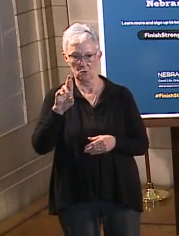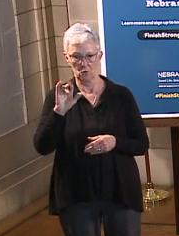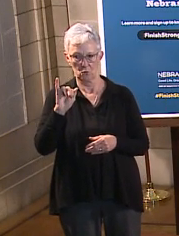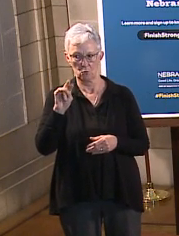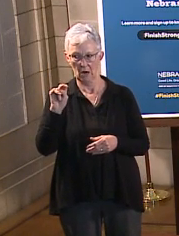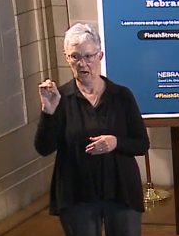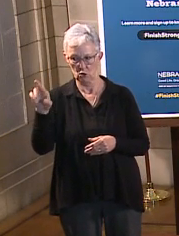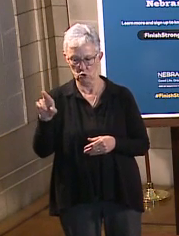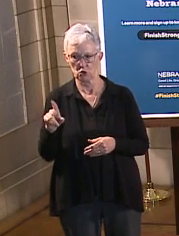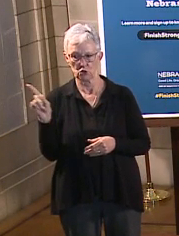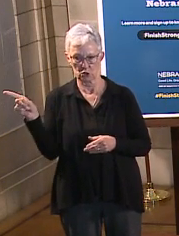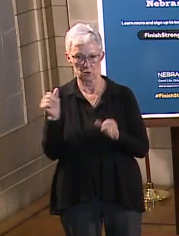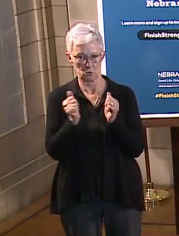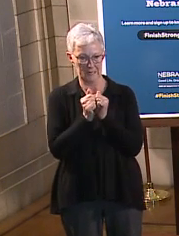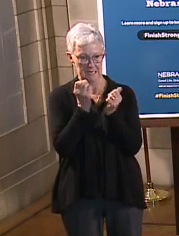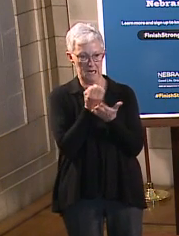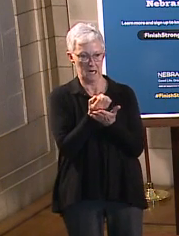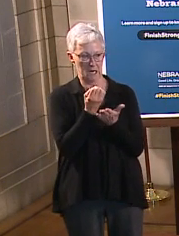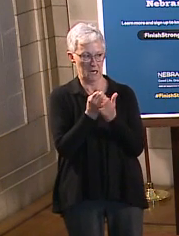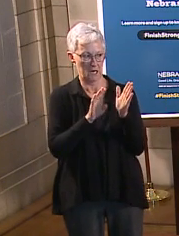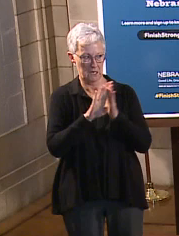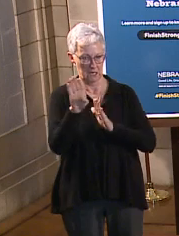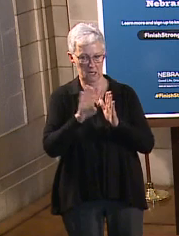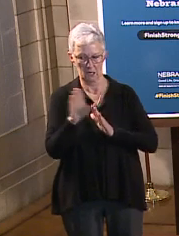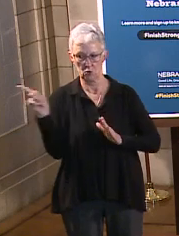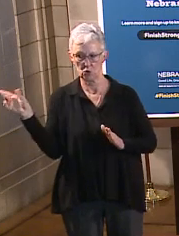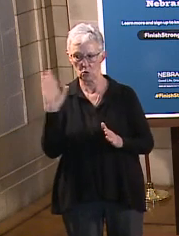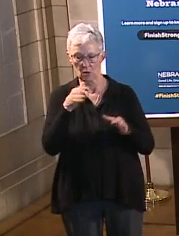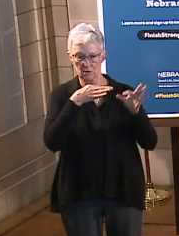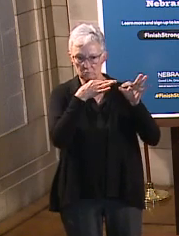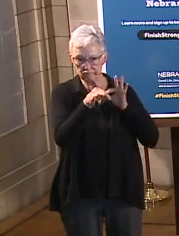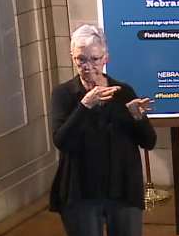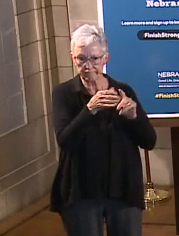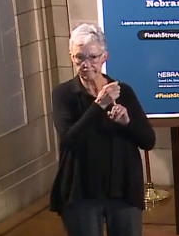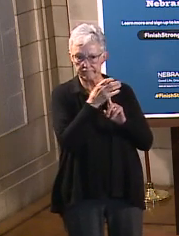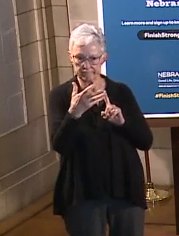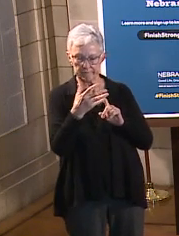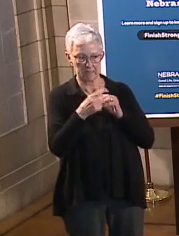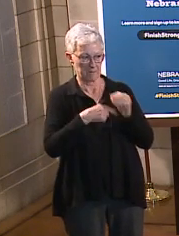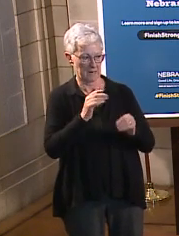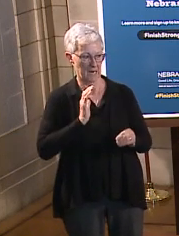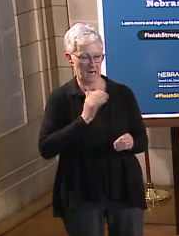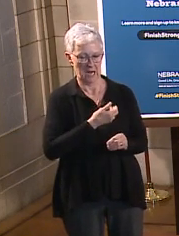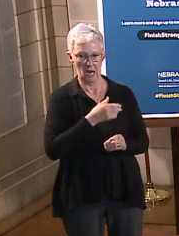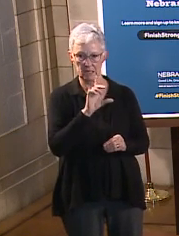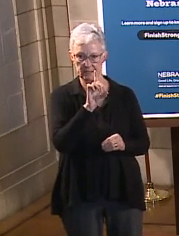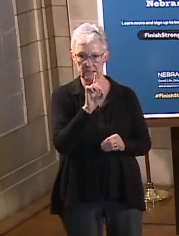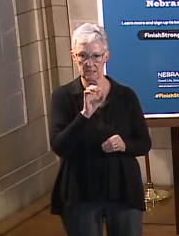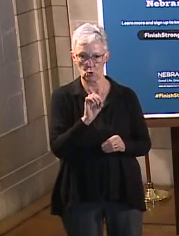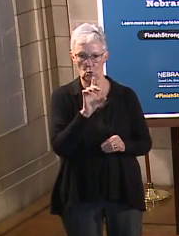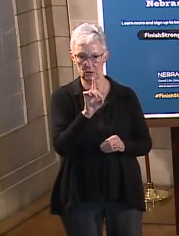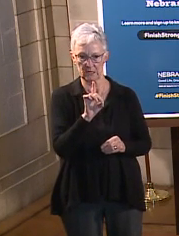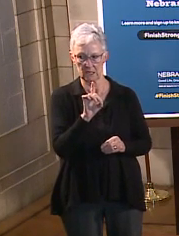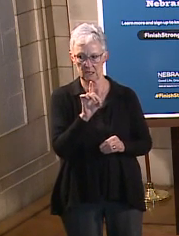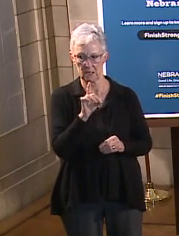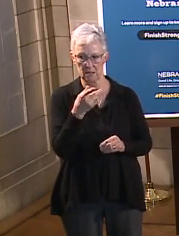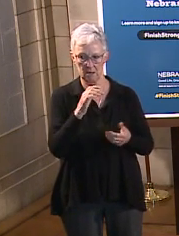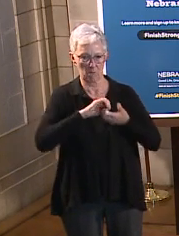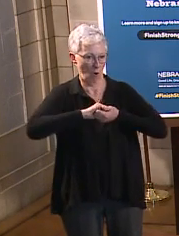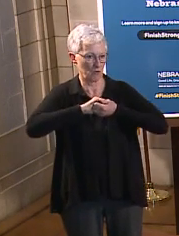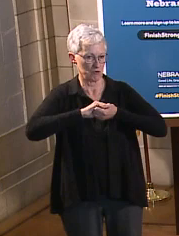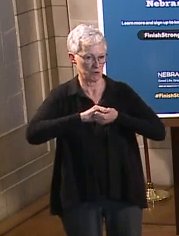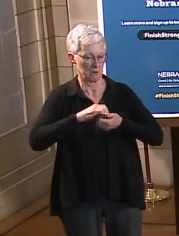of Economic Development, who will talk further about our DOD Skill Bridge partnership and what that means for the state.